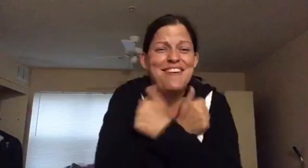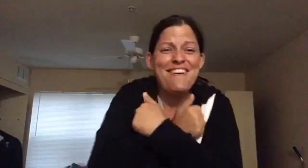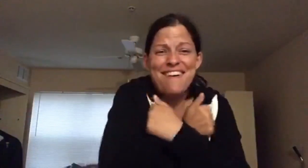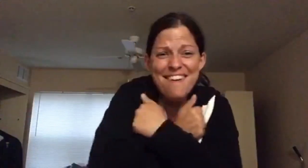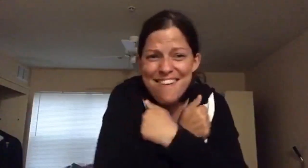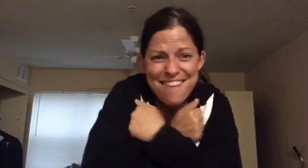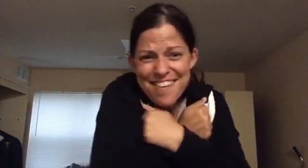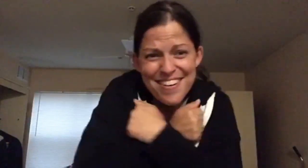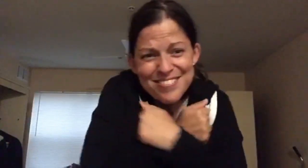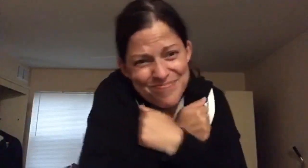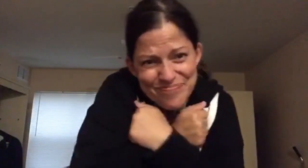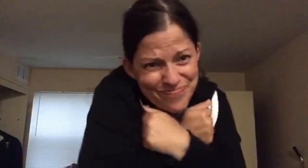I love you so much.